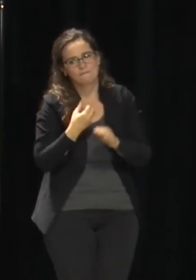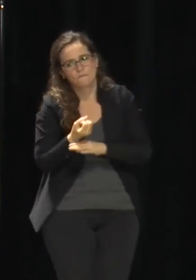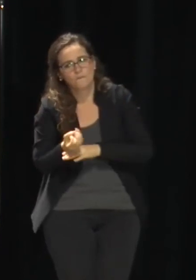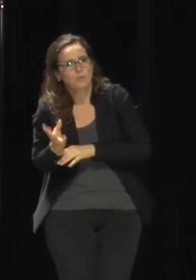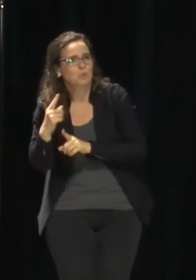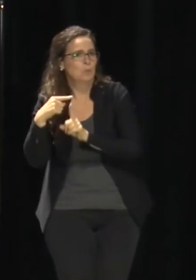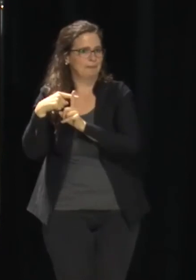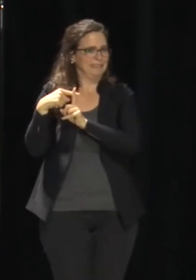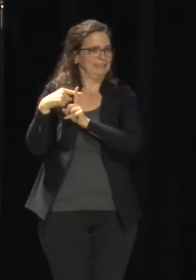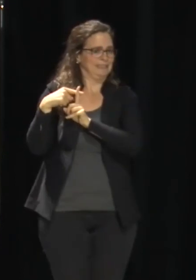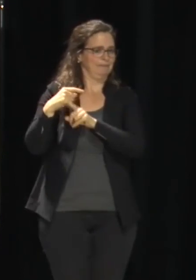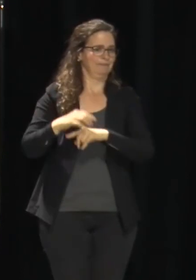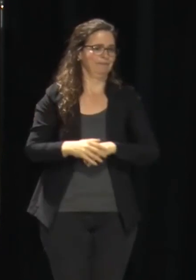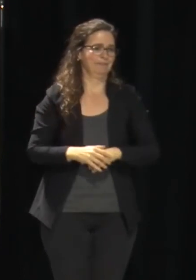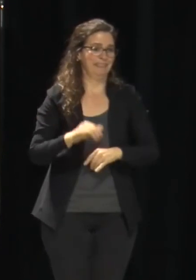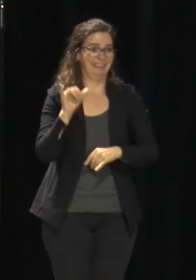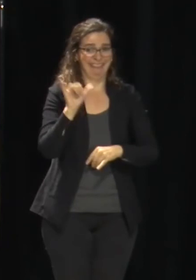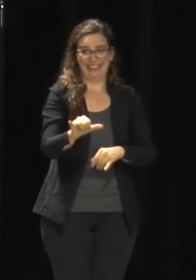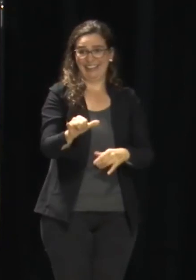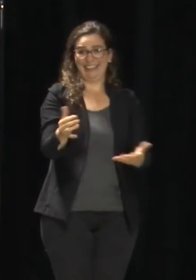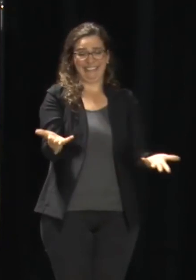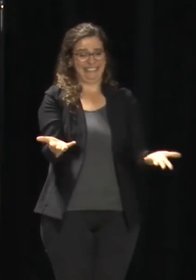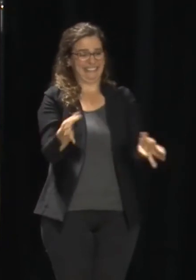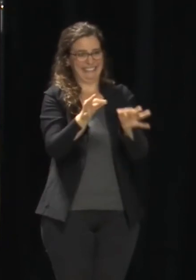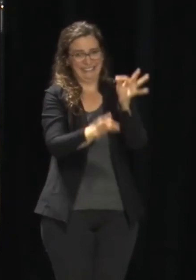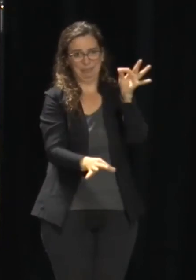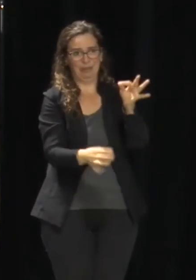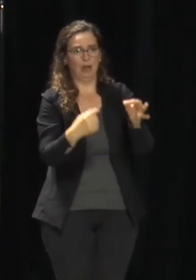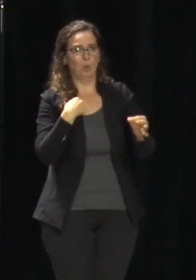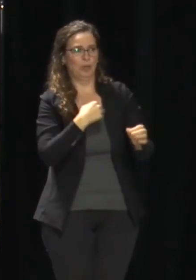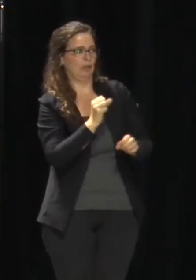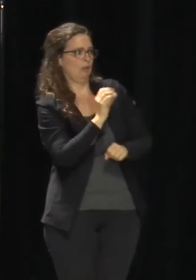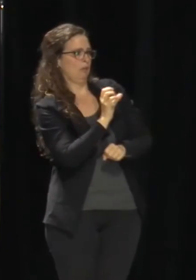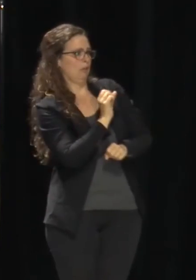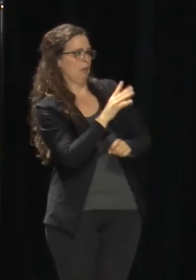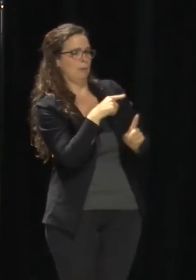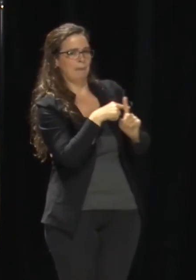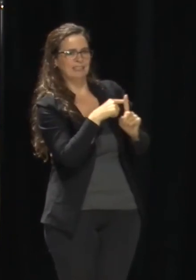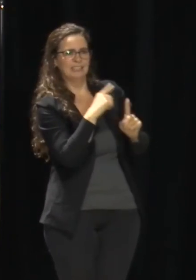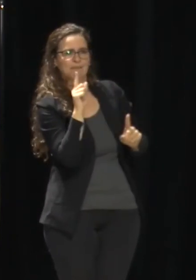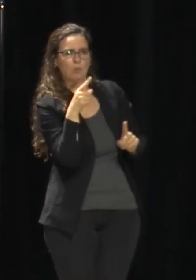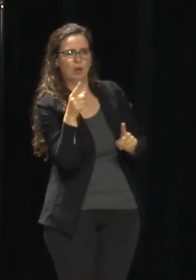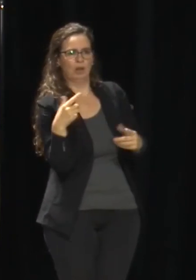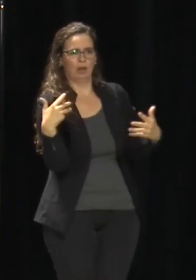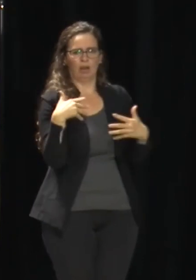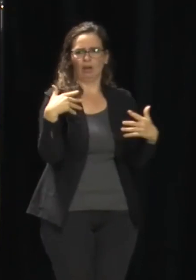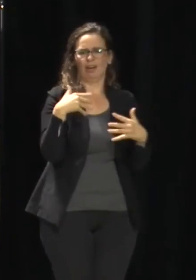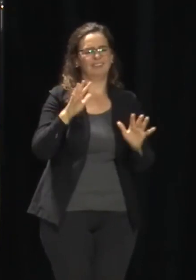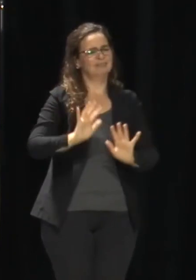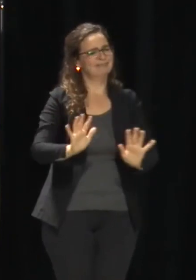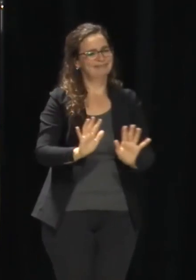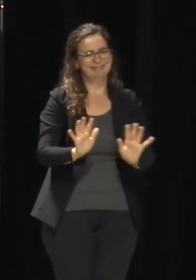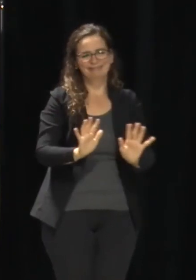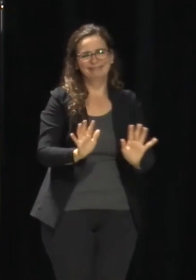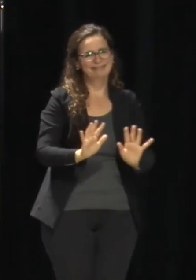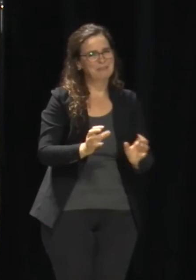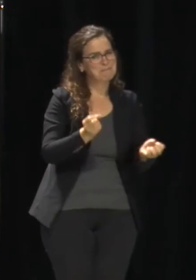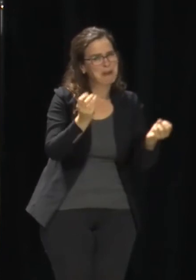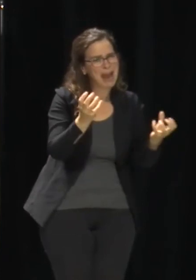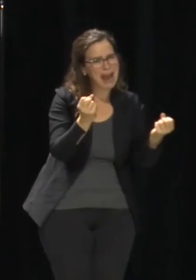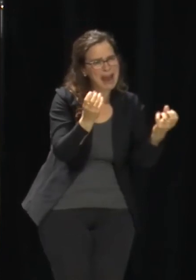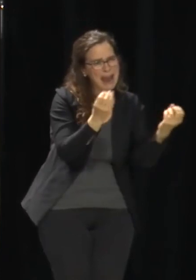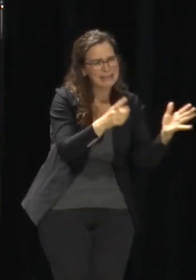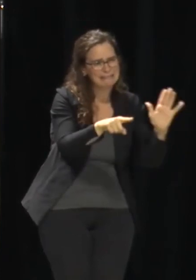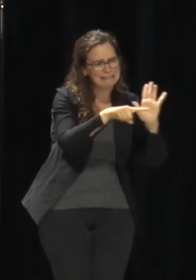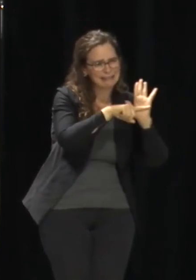that tells the story. And some days it's a good story. Some days it's a story where you're concerned. Other days it might be a bad story, right? But the numbers are the